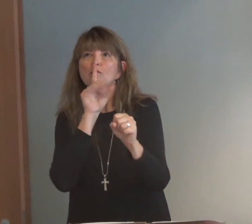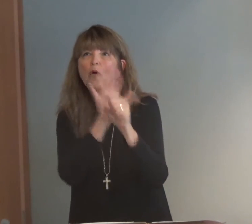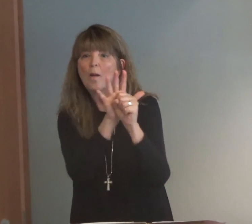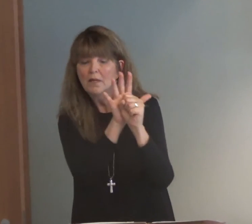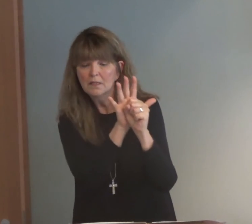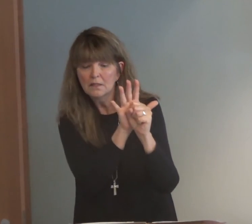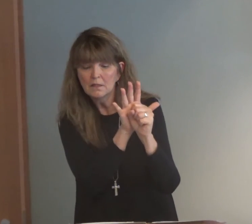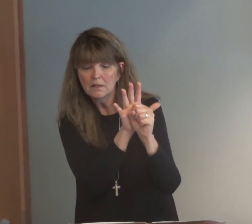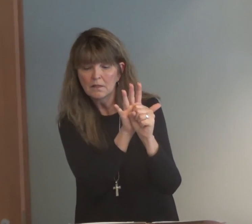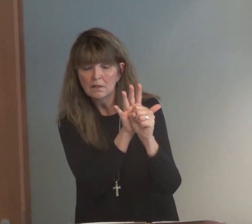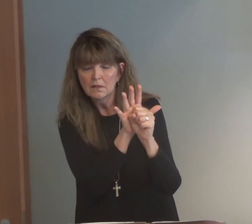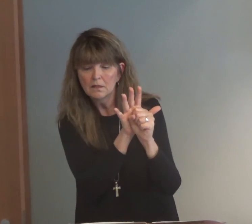Life is a promise.